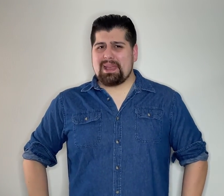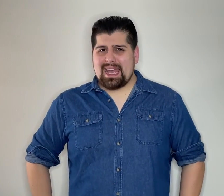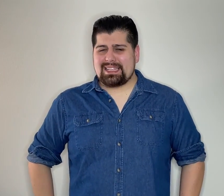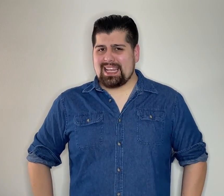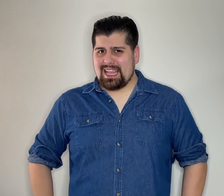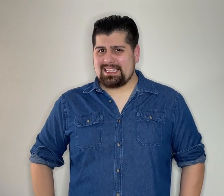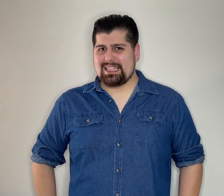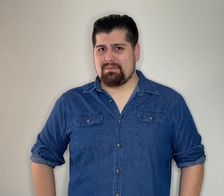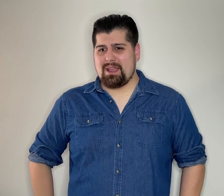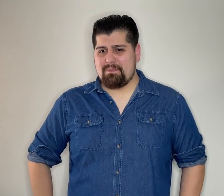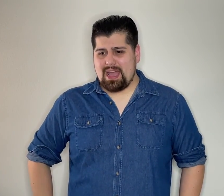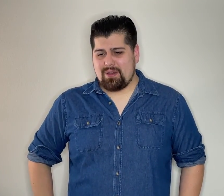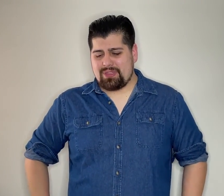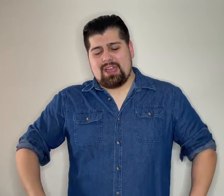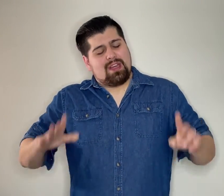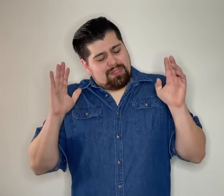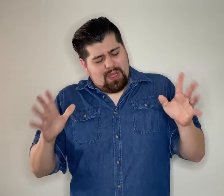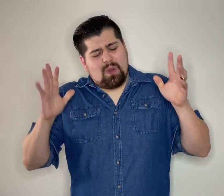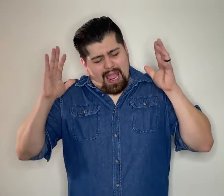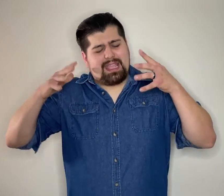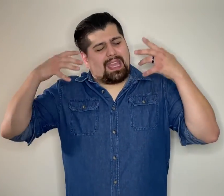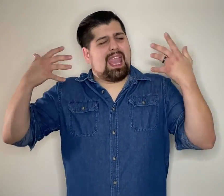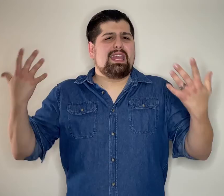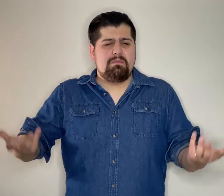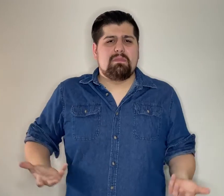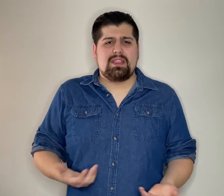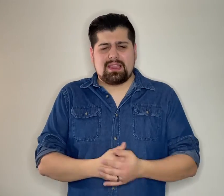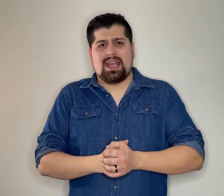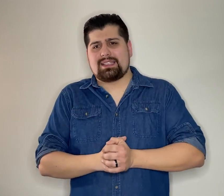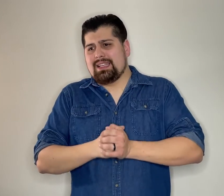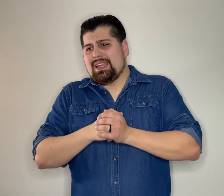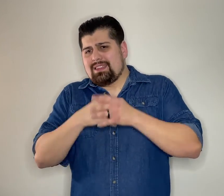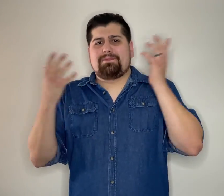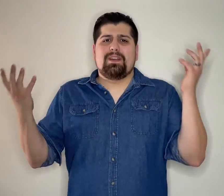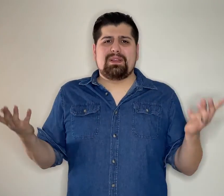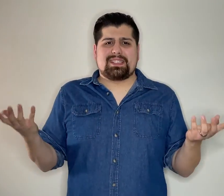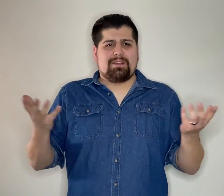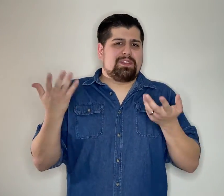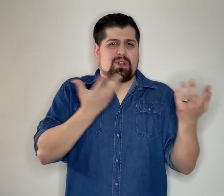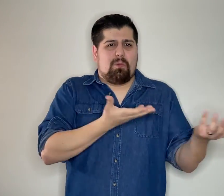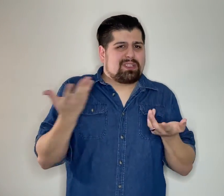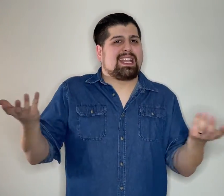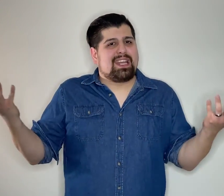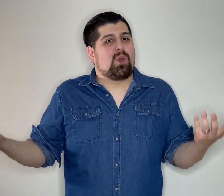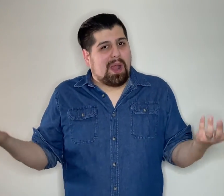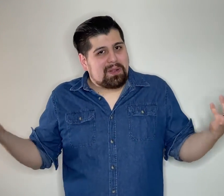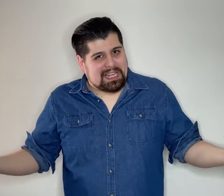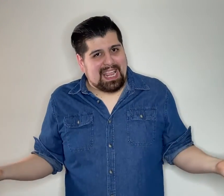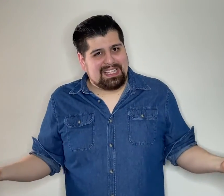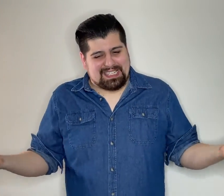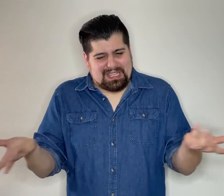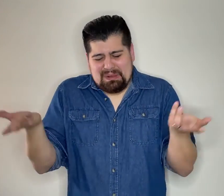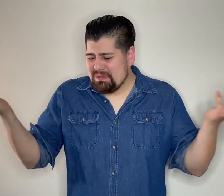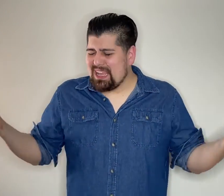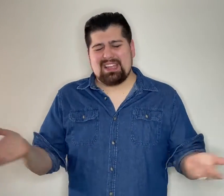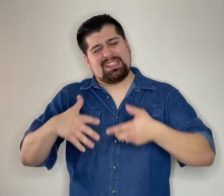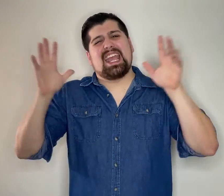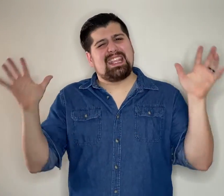bad taste in my mouth Though I can admit that The film itself is almost like an acquired taste So take